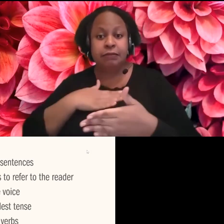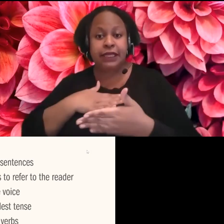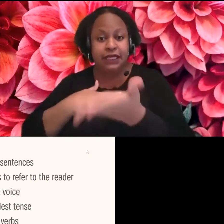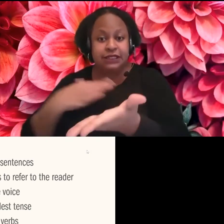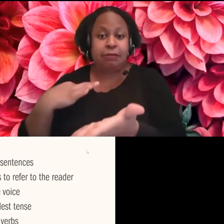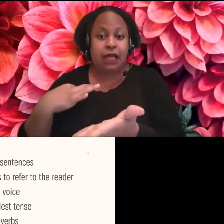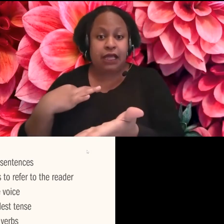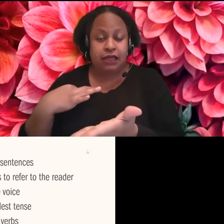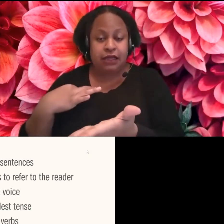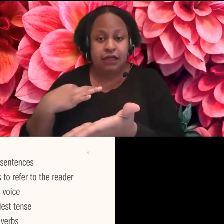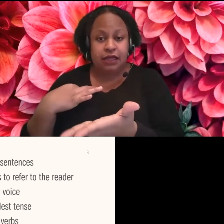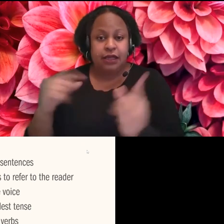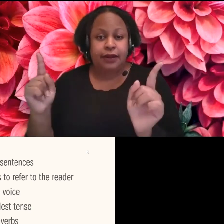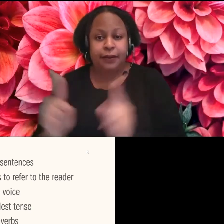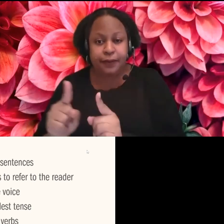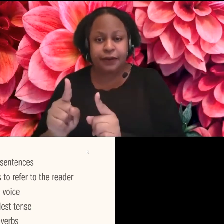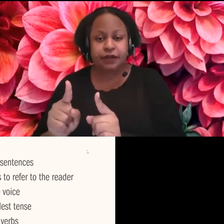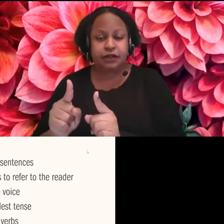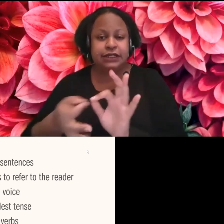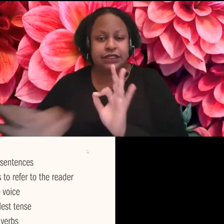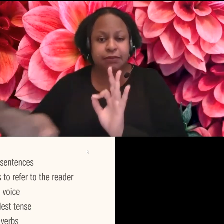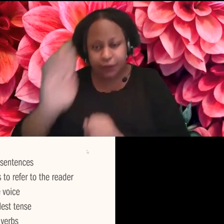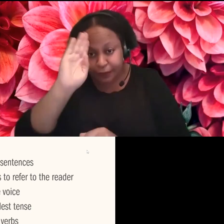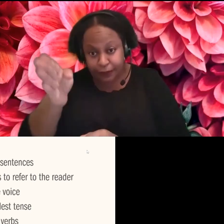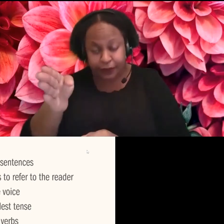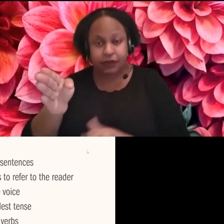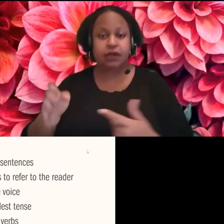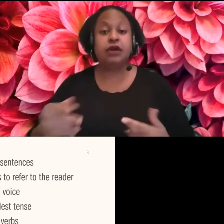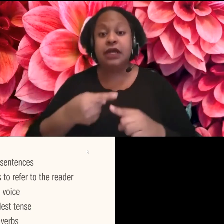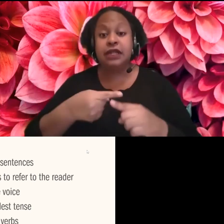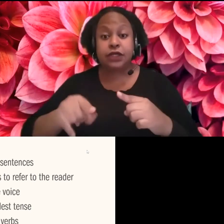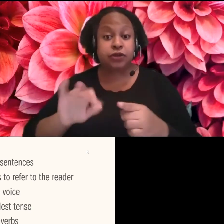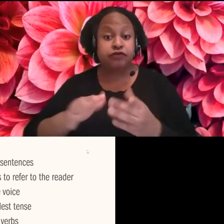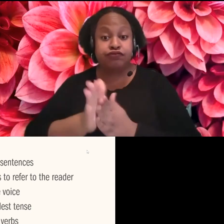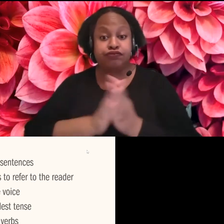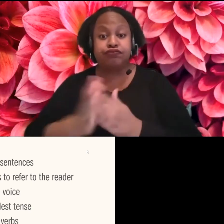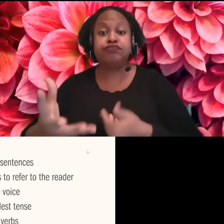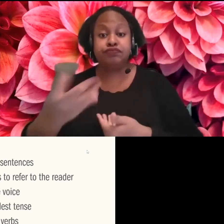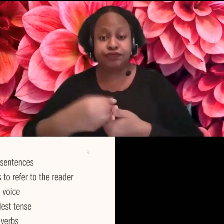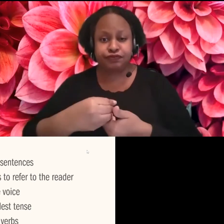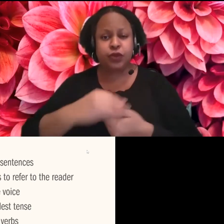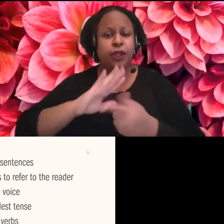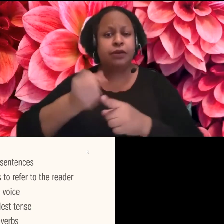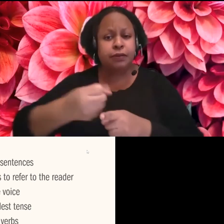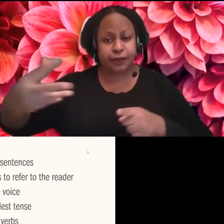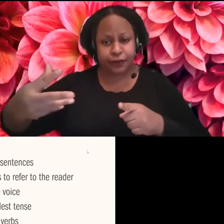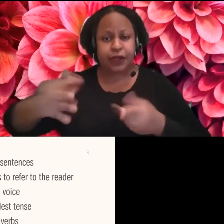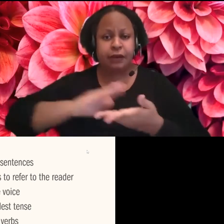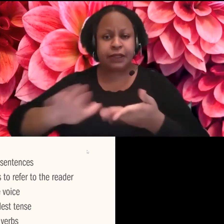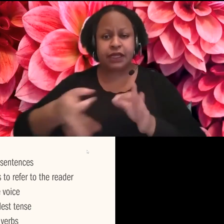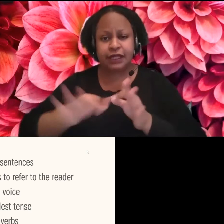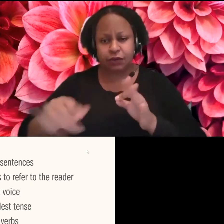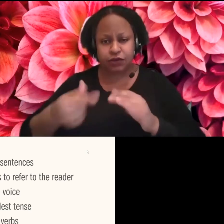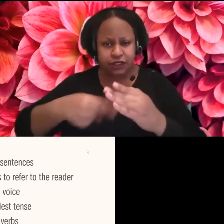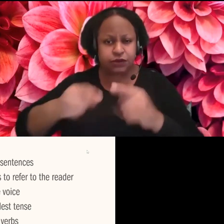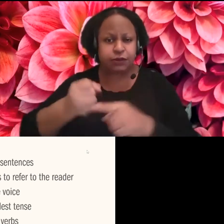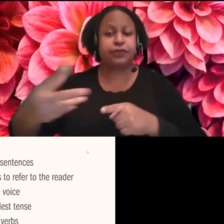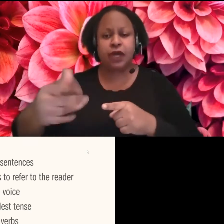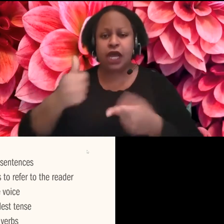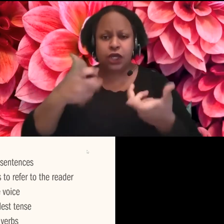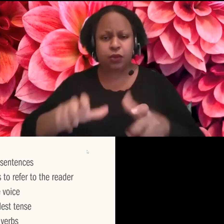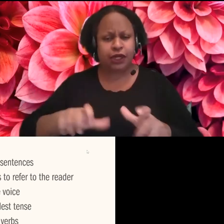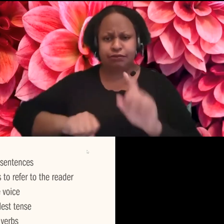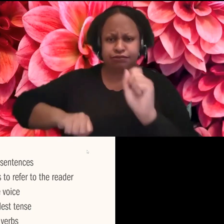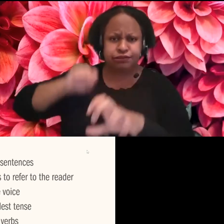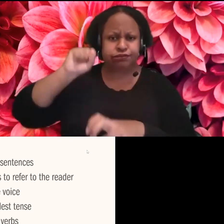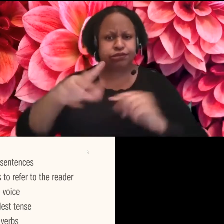can go into this in more detail next week. If people are interested, I just don't want to be too overwhelming